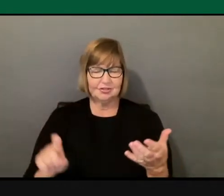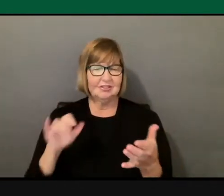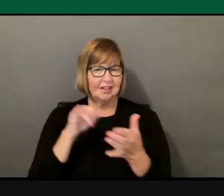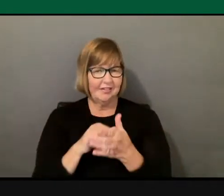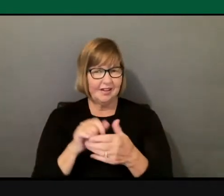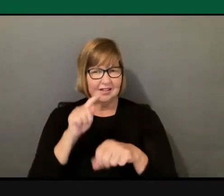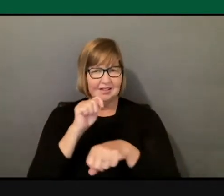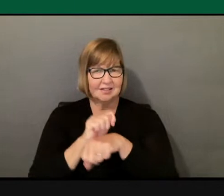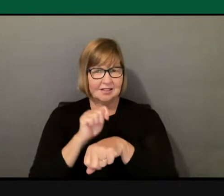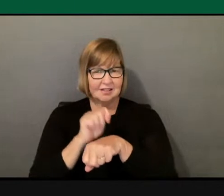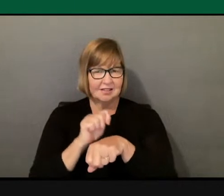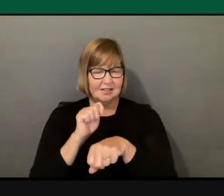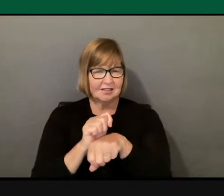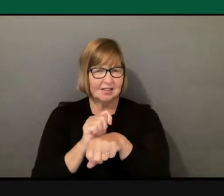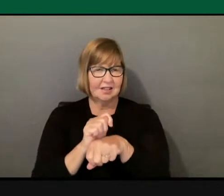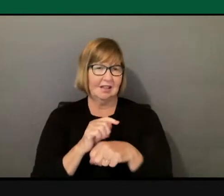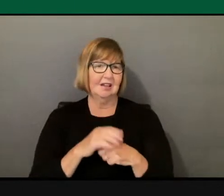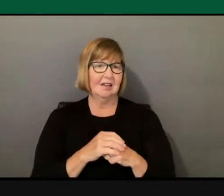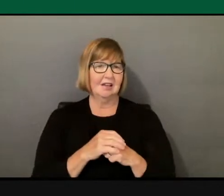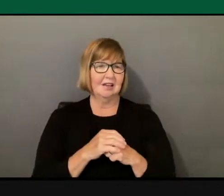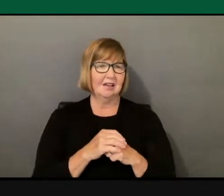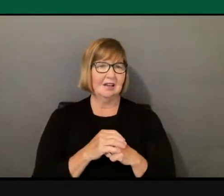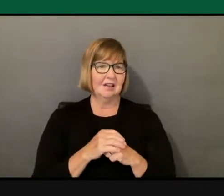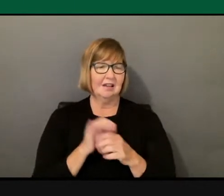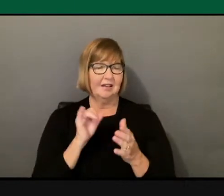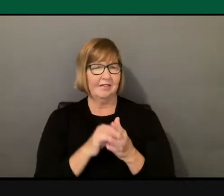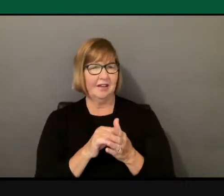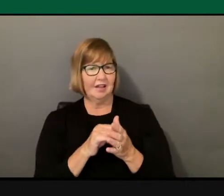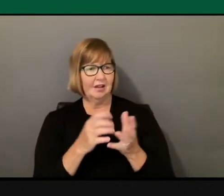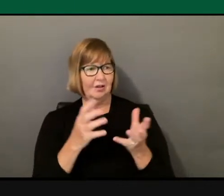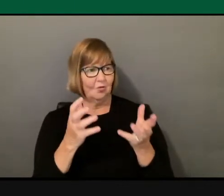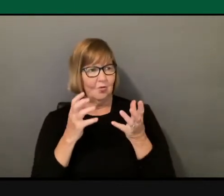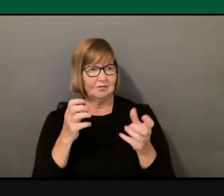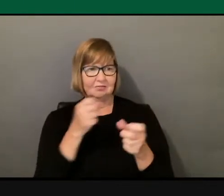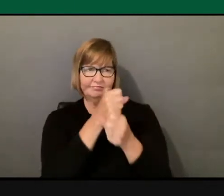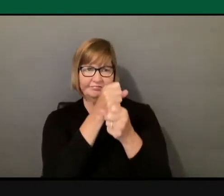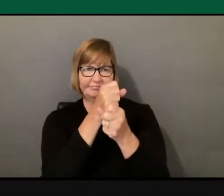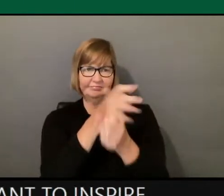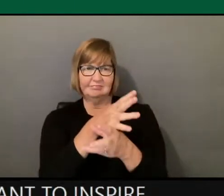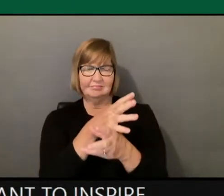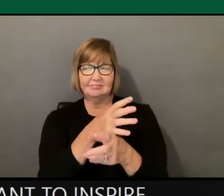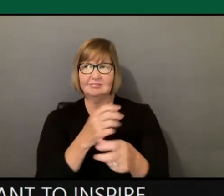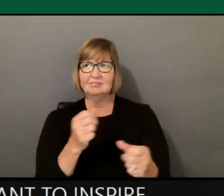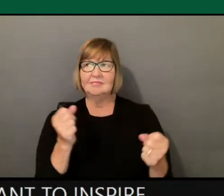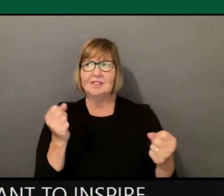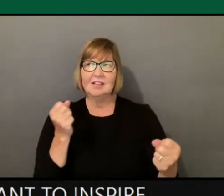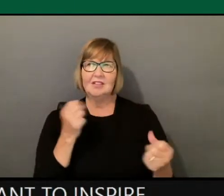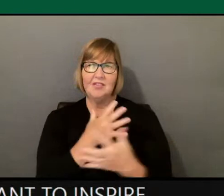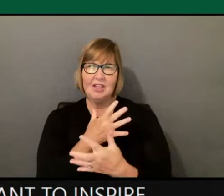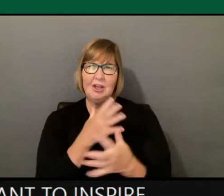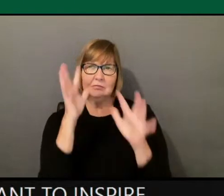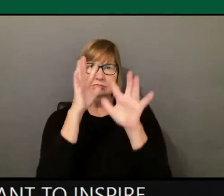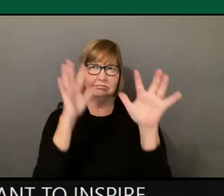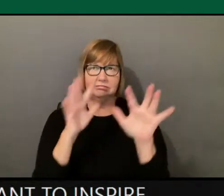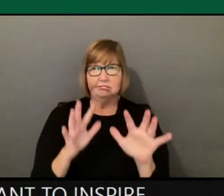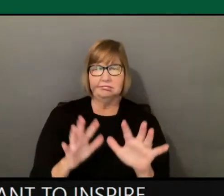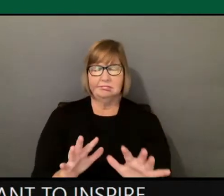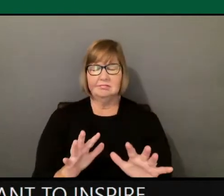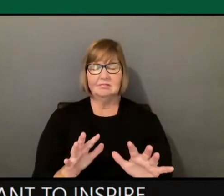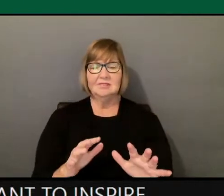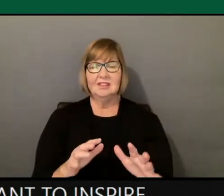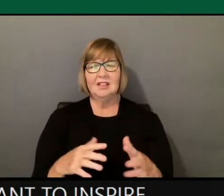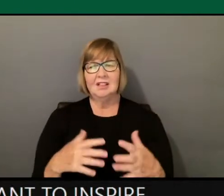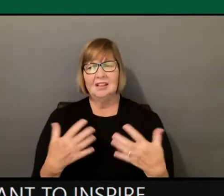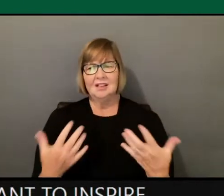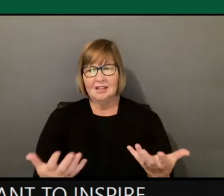is meant to inspire fear, I think. Um, and yet, you know, we are a